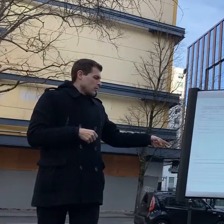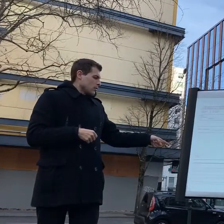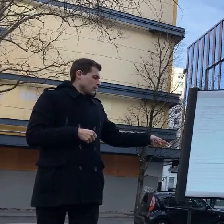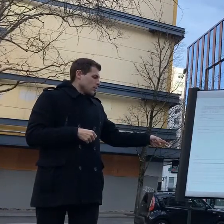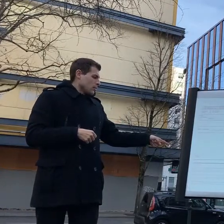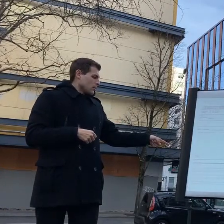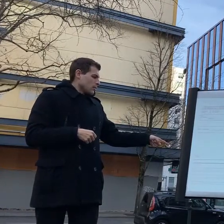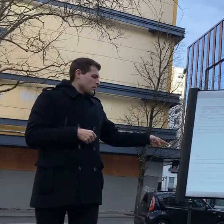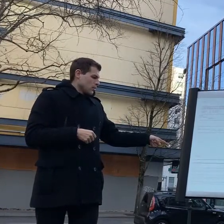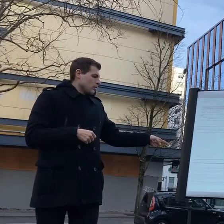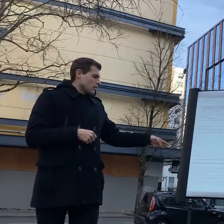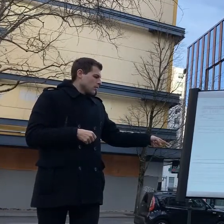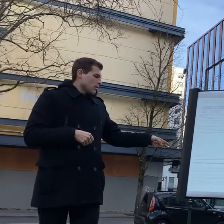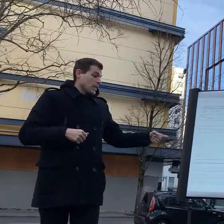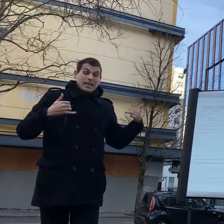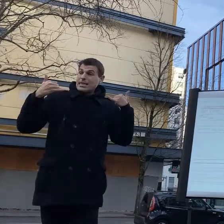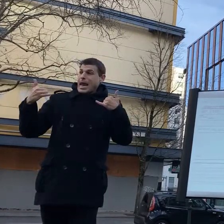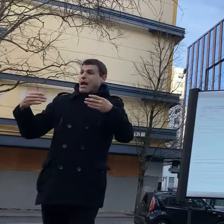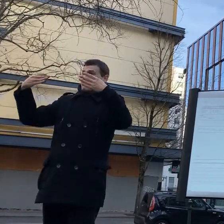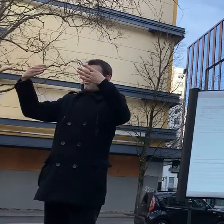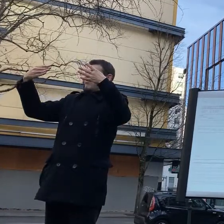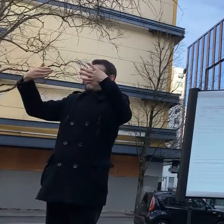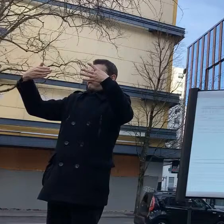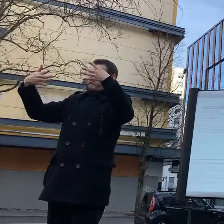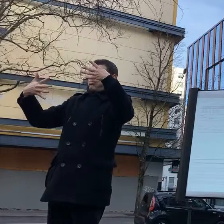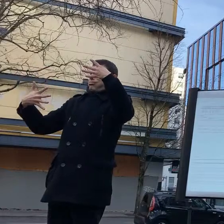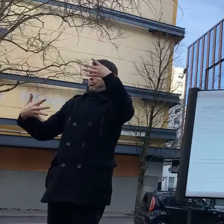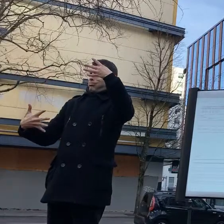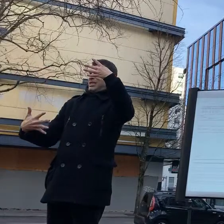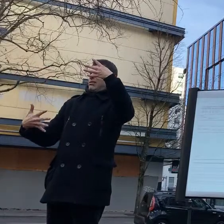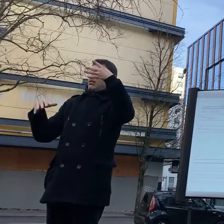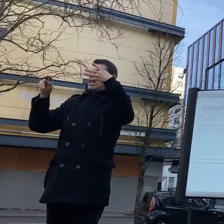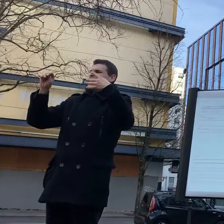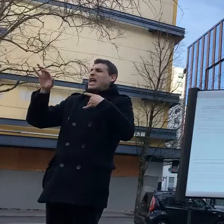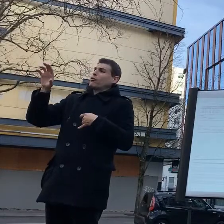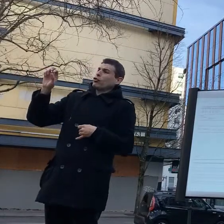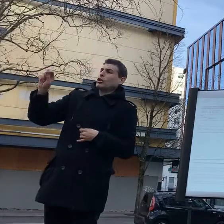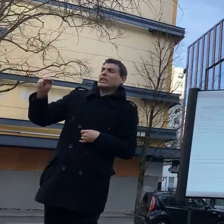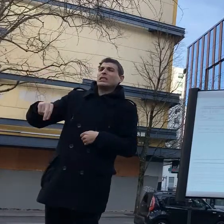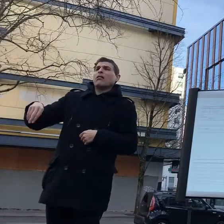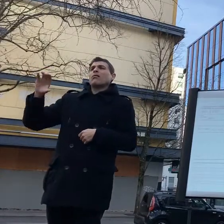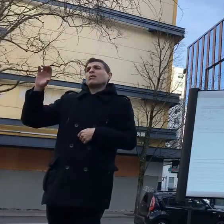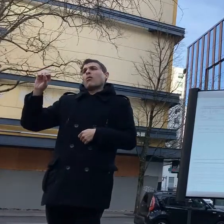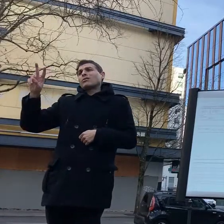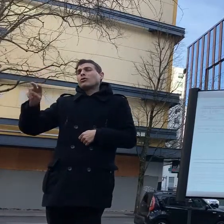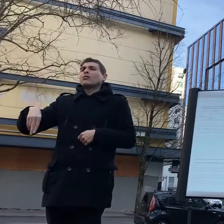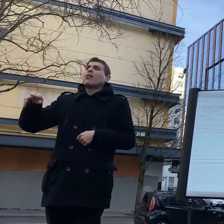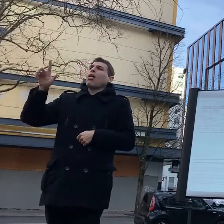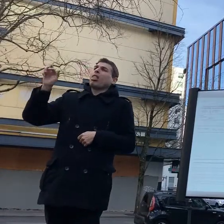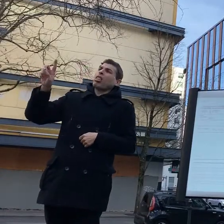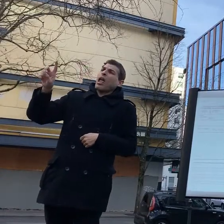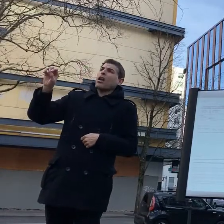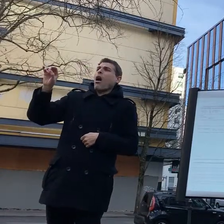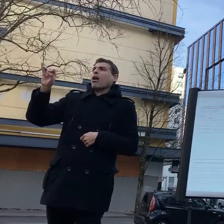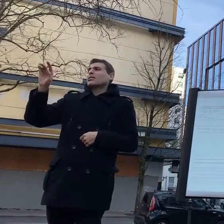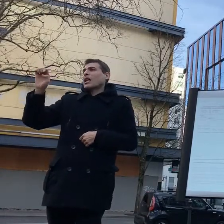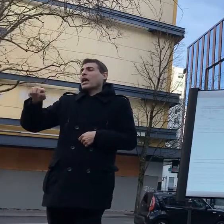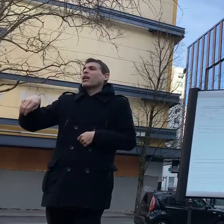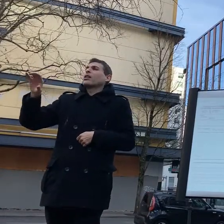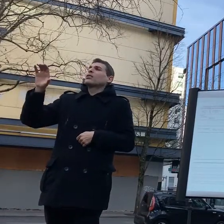it just says carbon monoxide carbon dioxide nitrogen oxides and sulfur oxides so